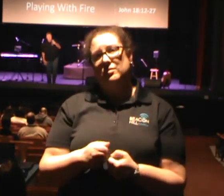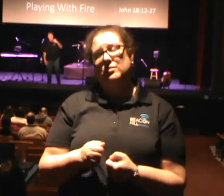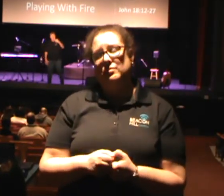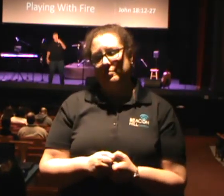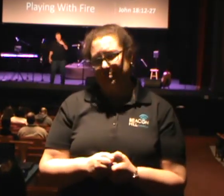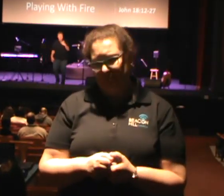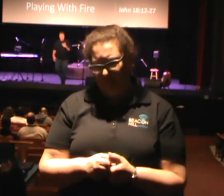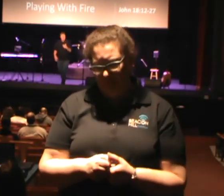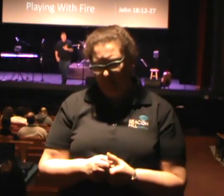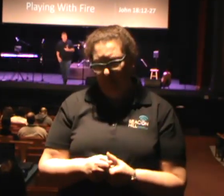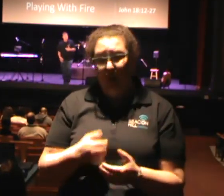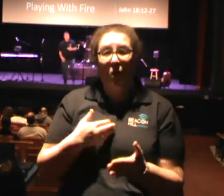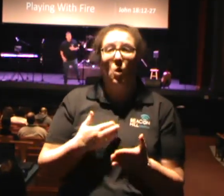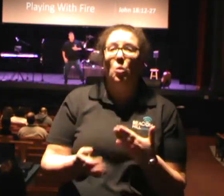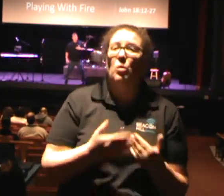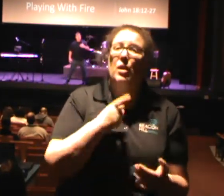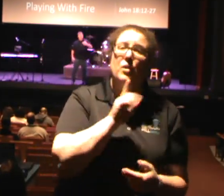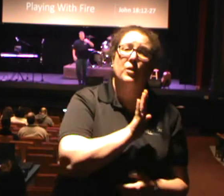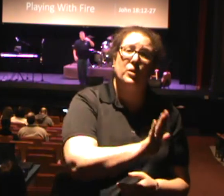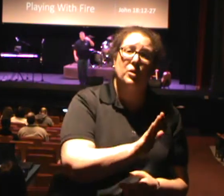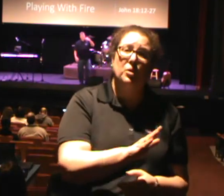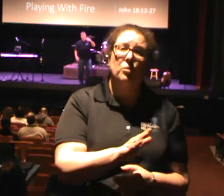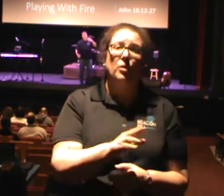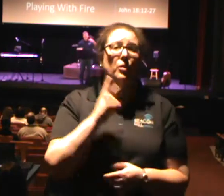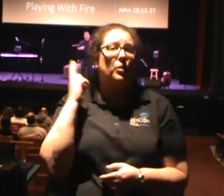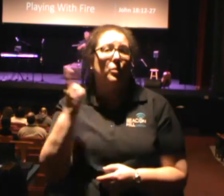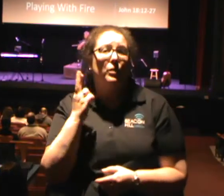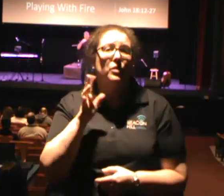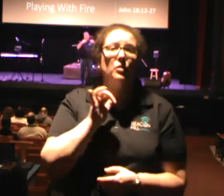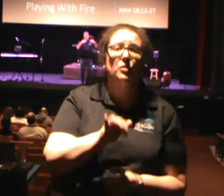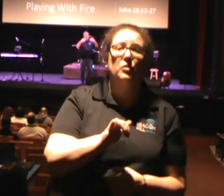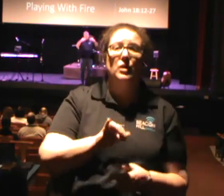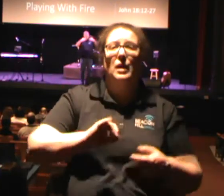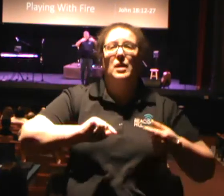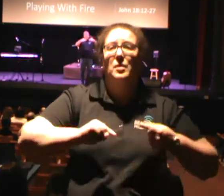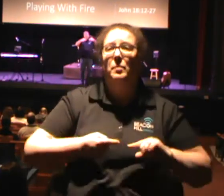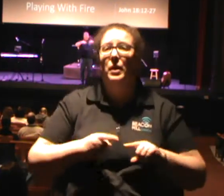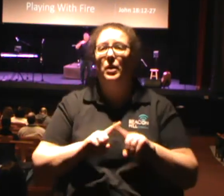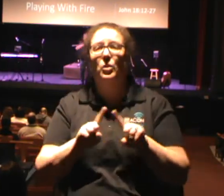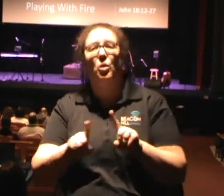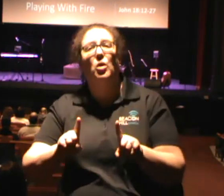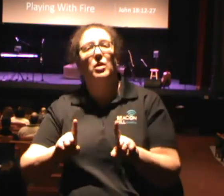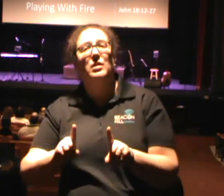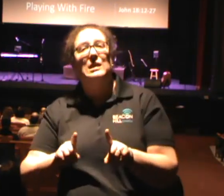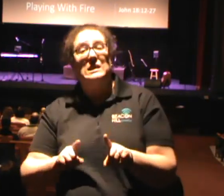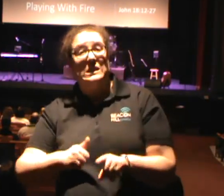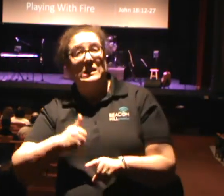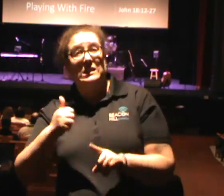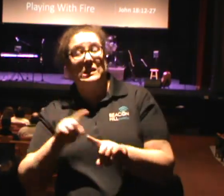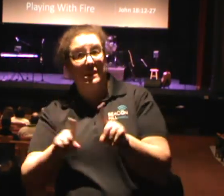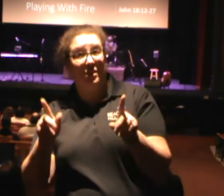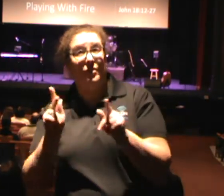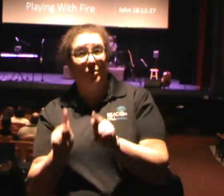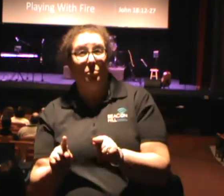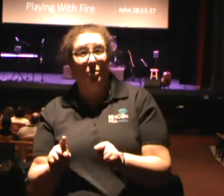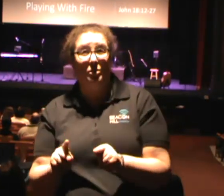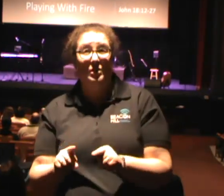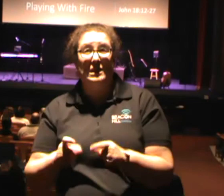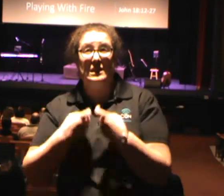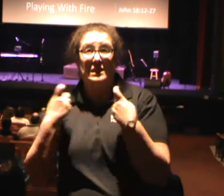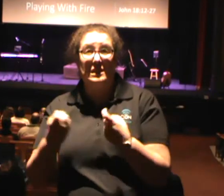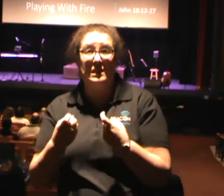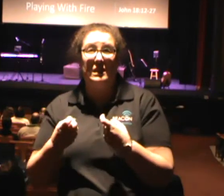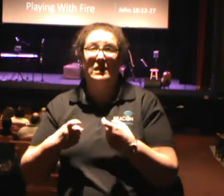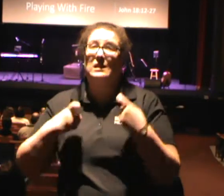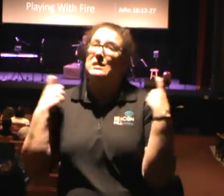sin? Whether or not you were the cause of it, or somebody else sinned, and it caused pain in your life. Sin hurts,